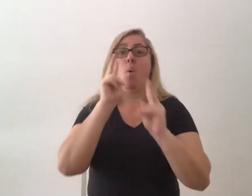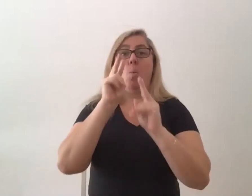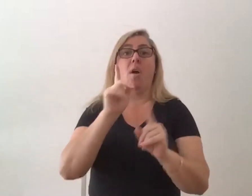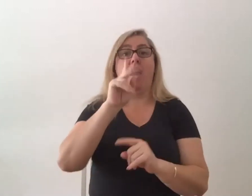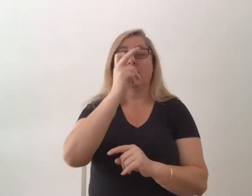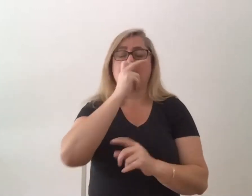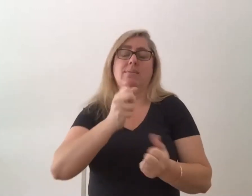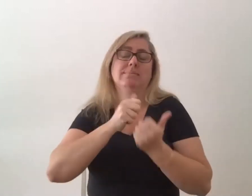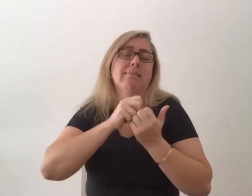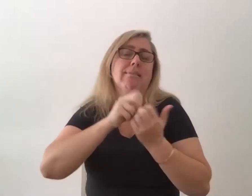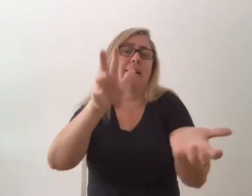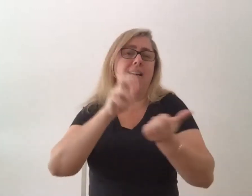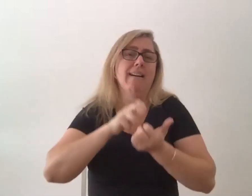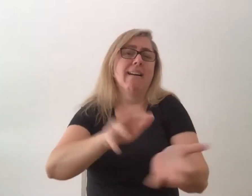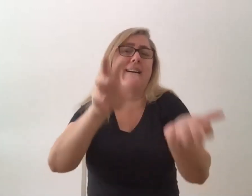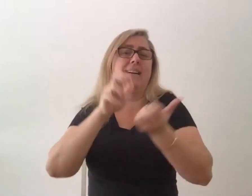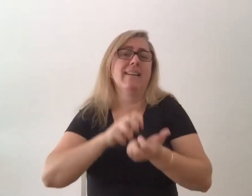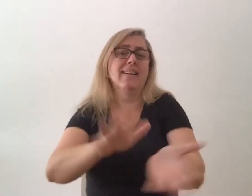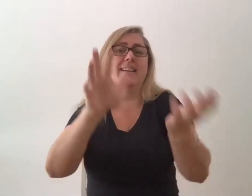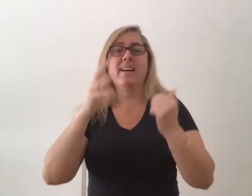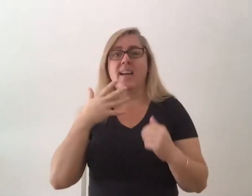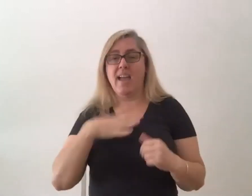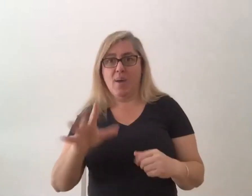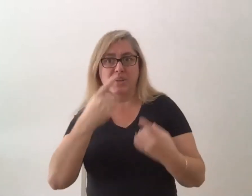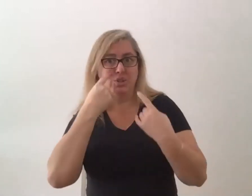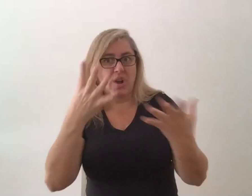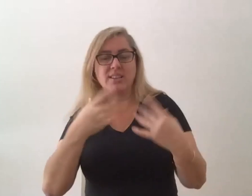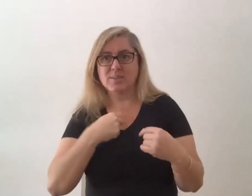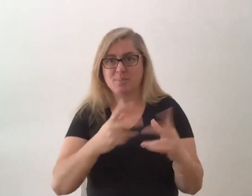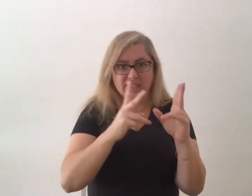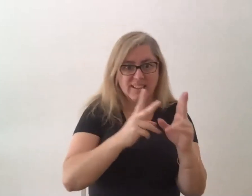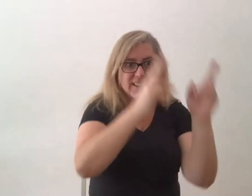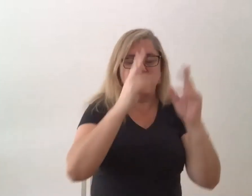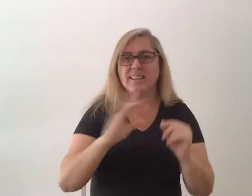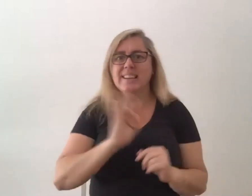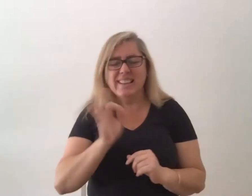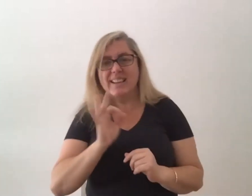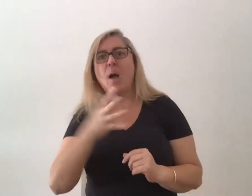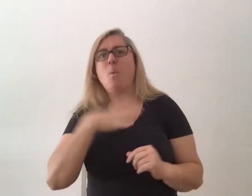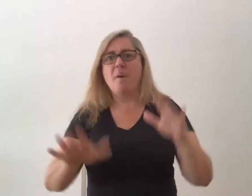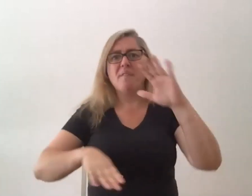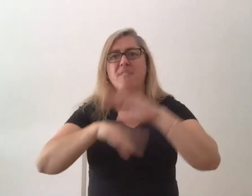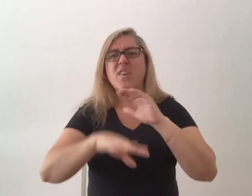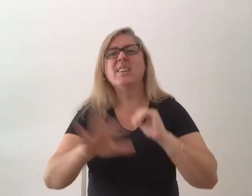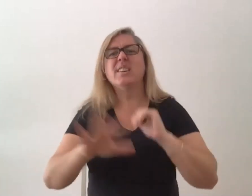Heidi wanted to just show a snippet and I was like no we don't show it all. It runs for about two and a half minutes and